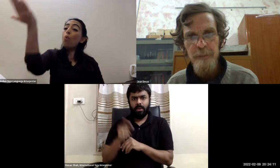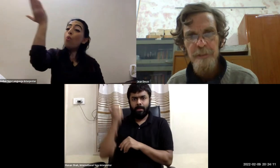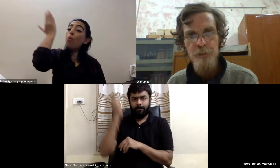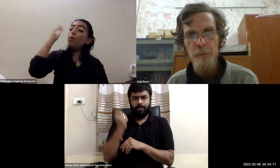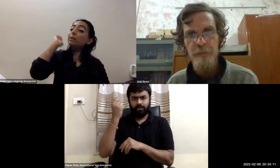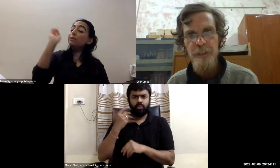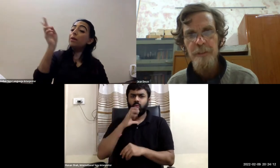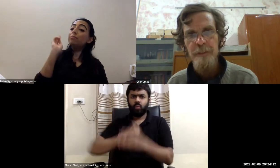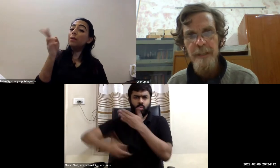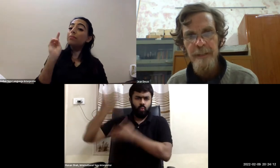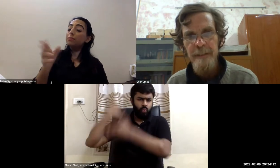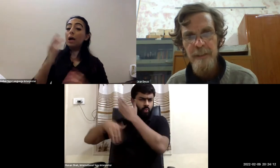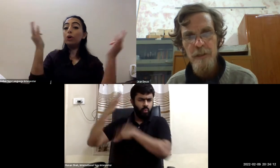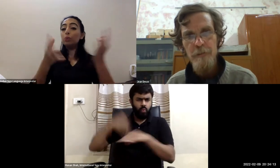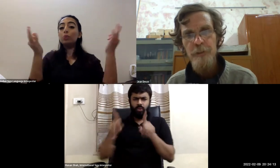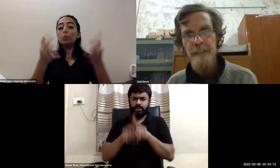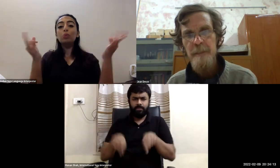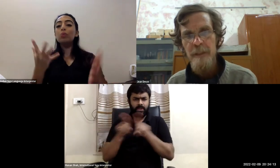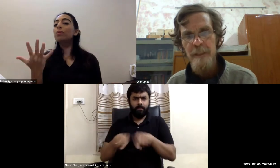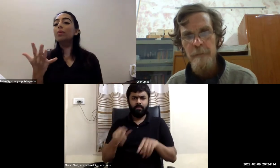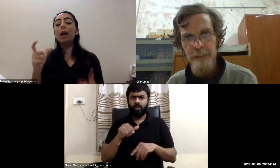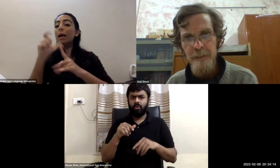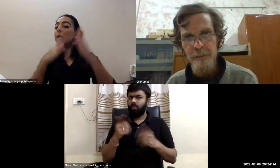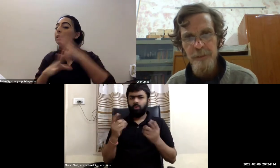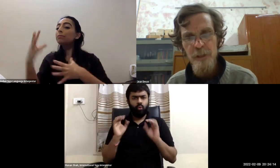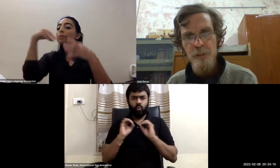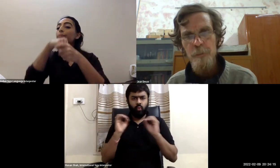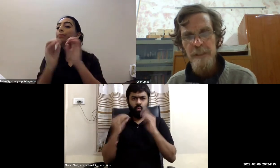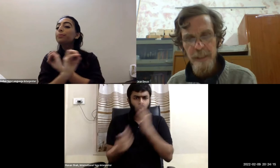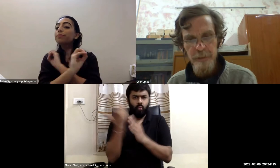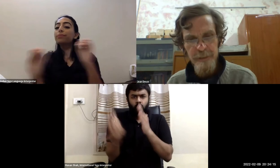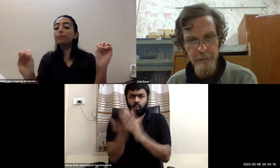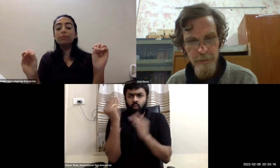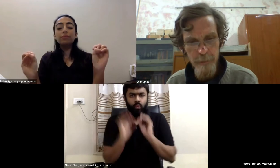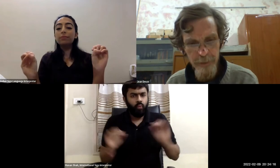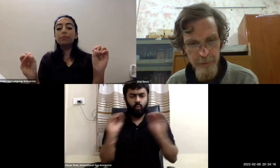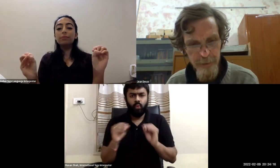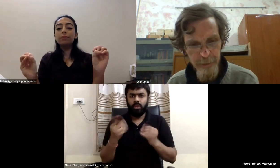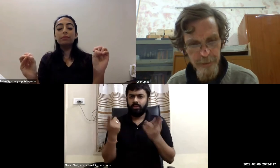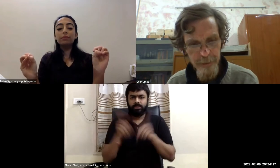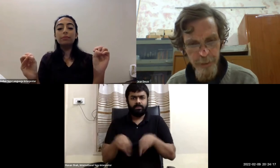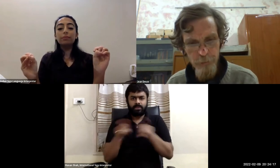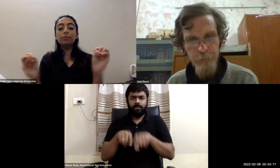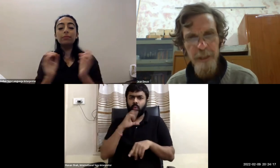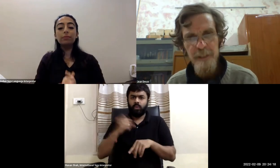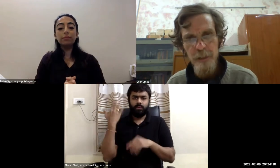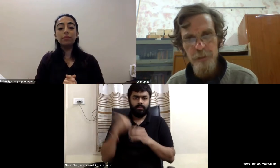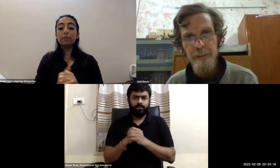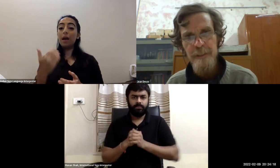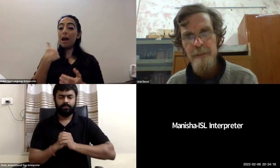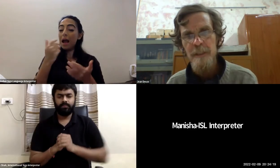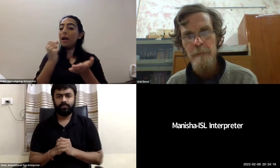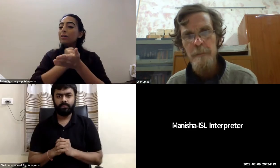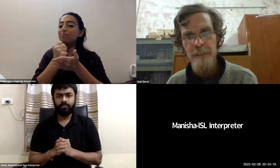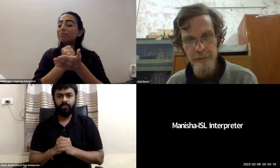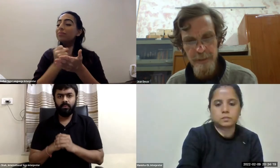scheme there is no provision under that for disability pensions so basically the central government is trying to phase out